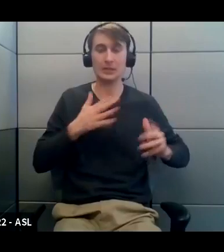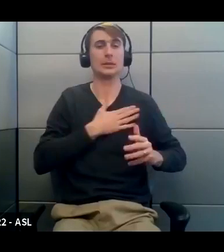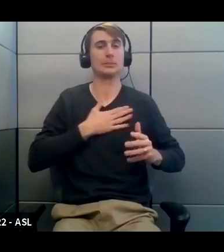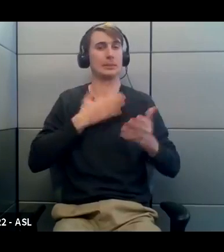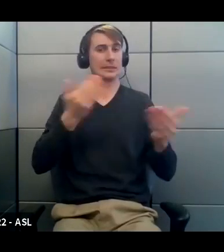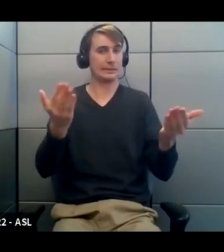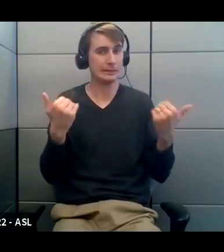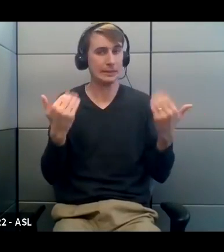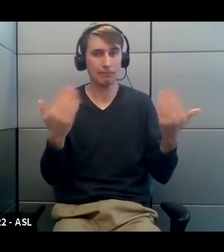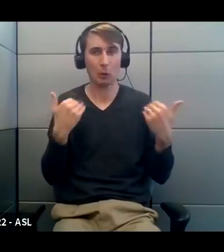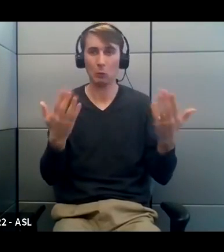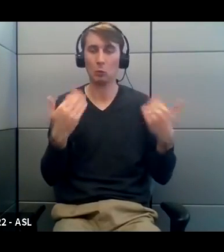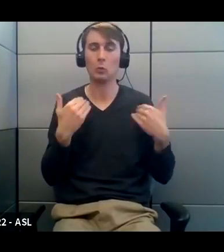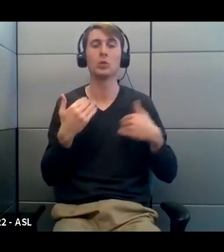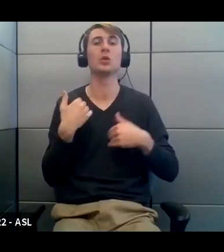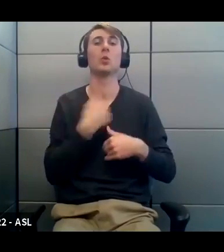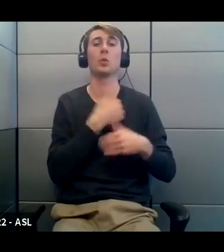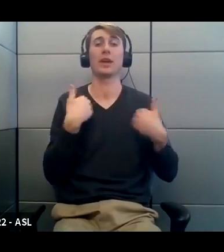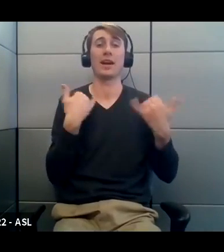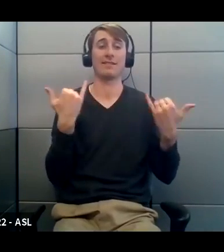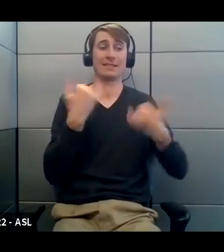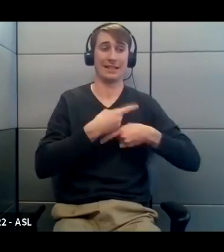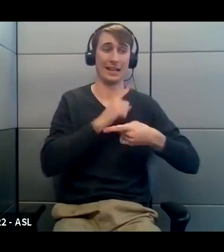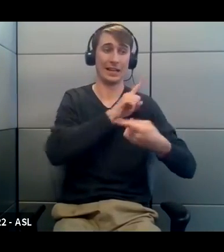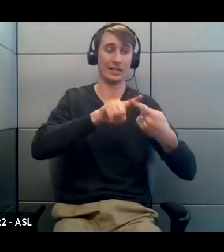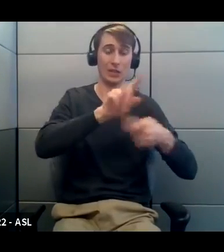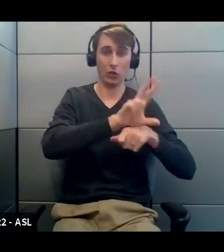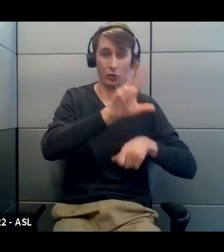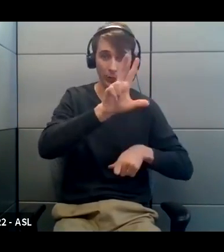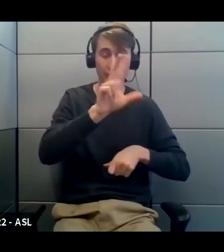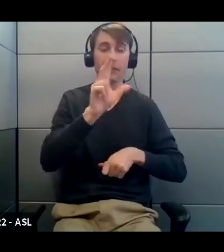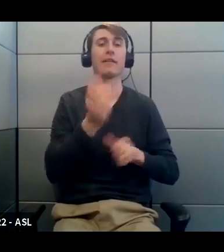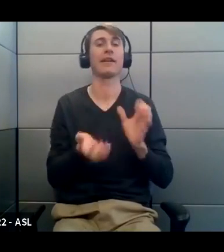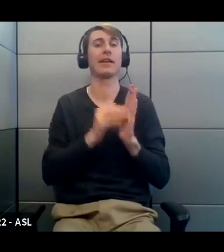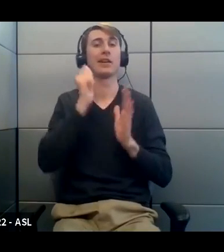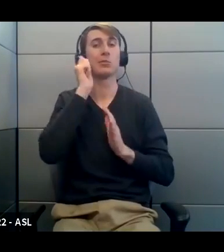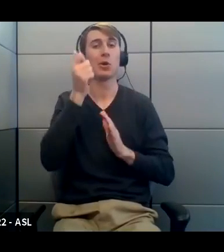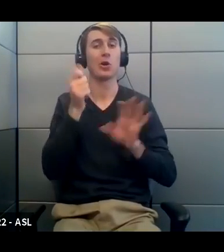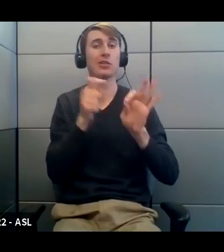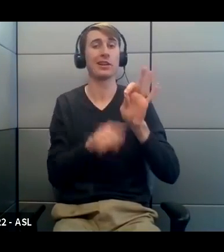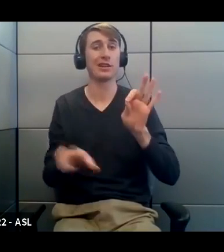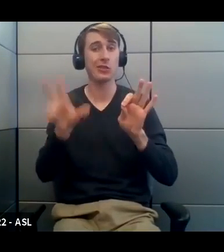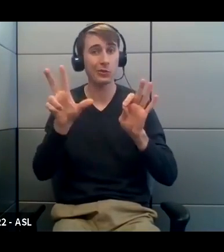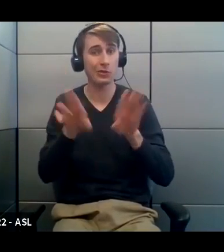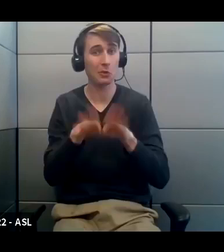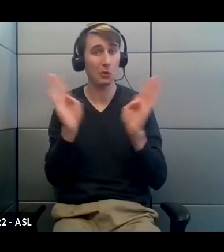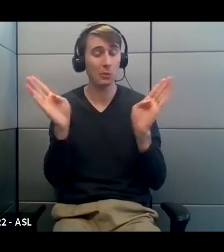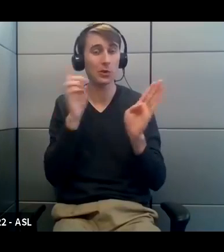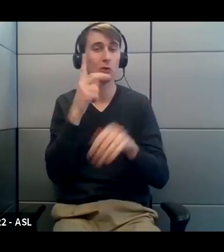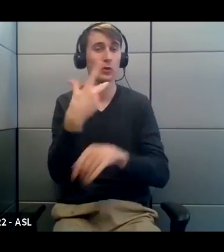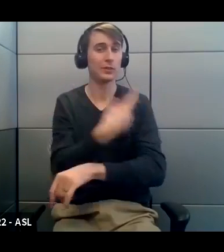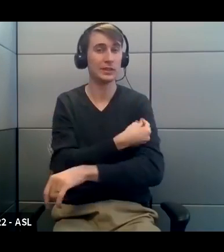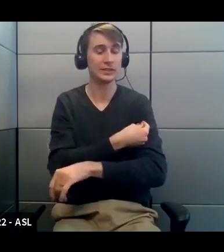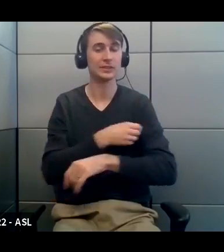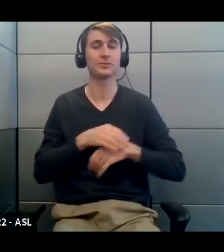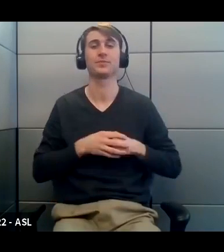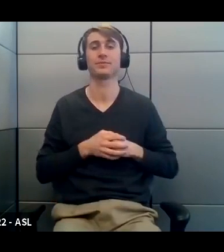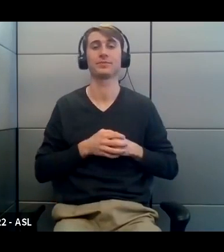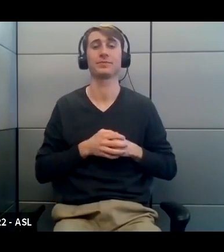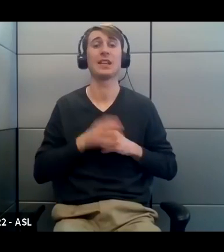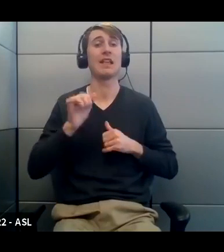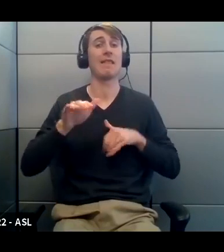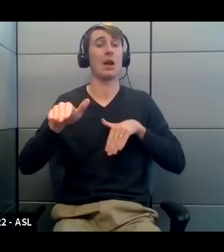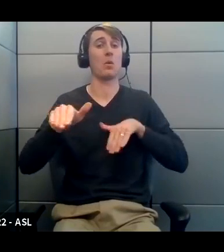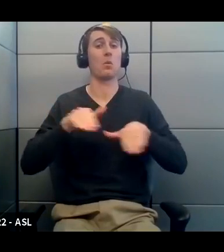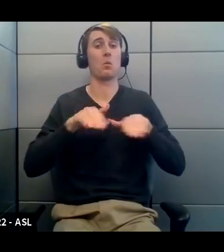So we have that going today until three and then again tomorrow, nine to three. We will still have those walk-ins available